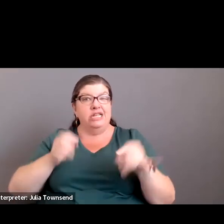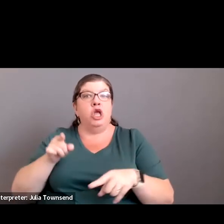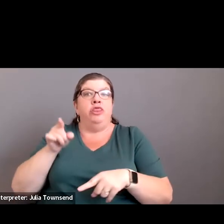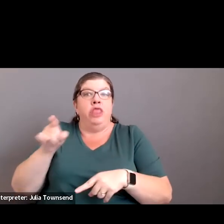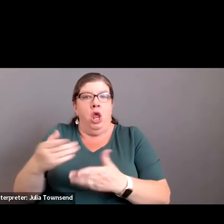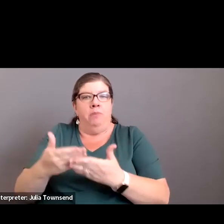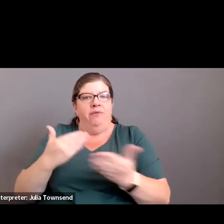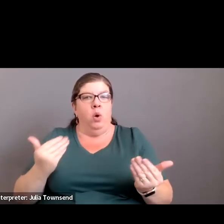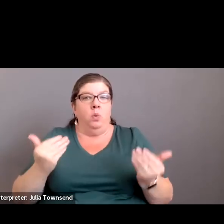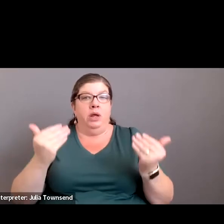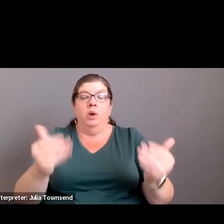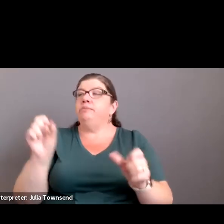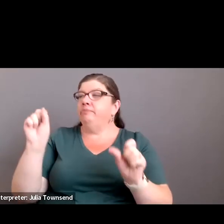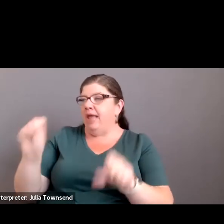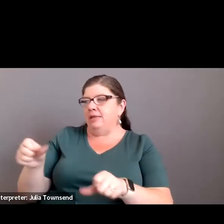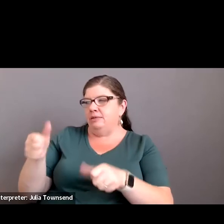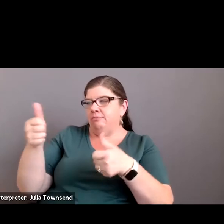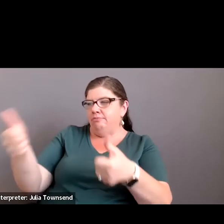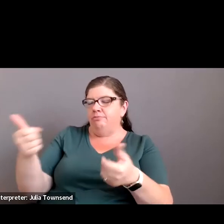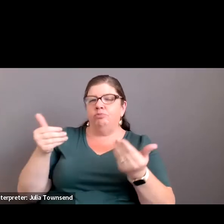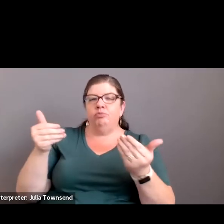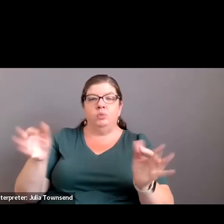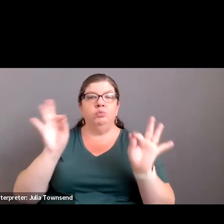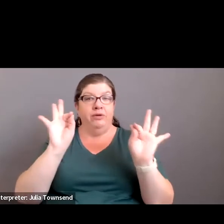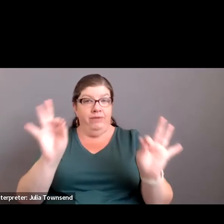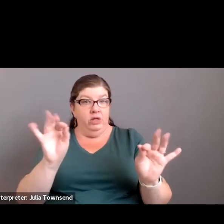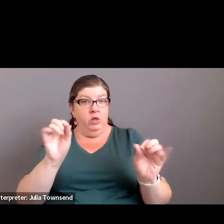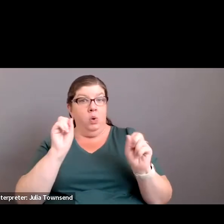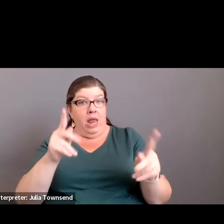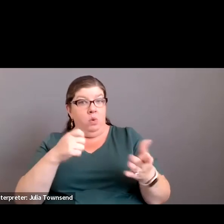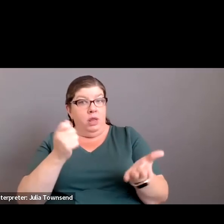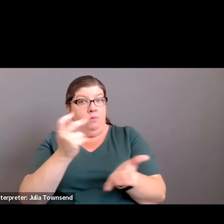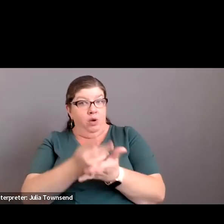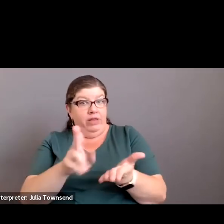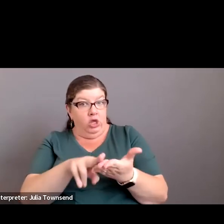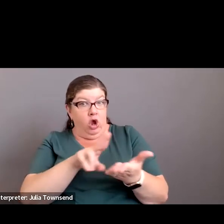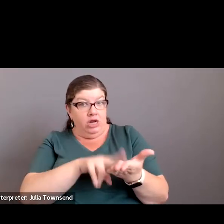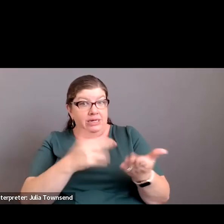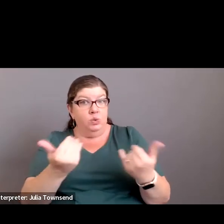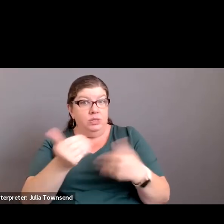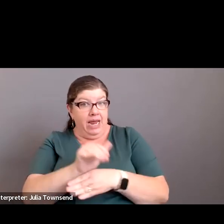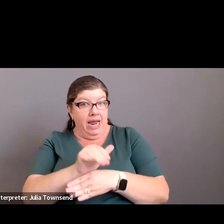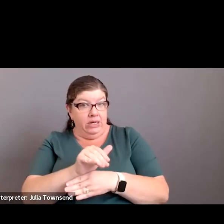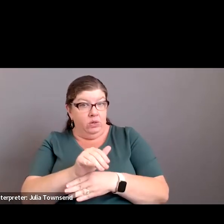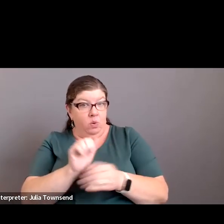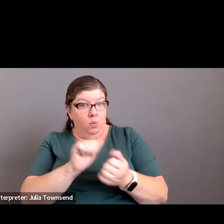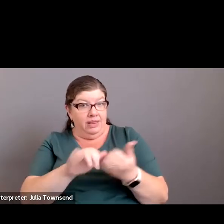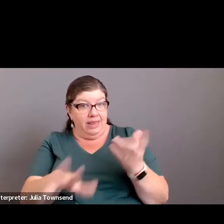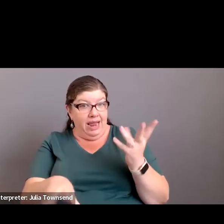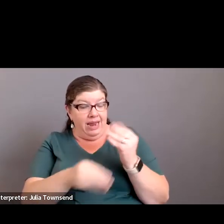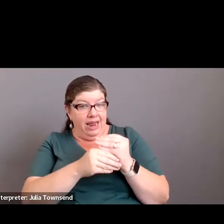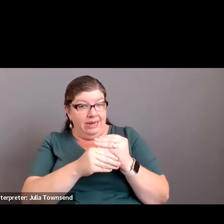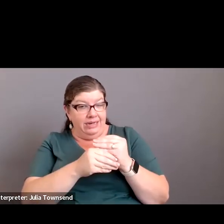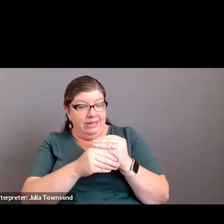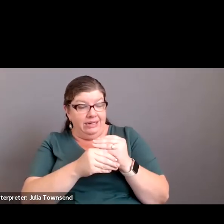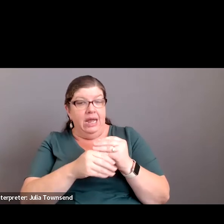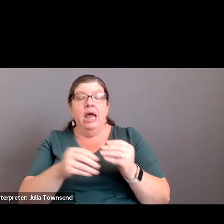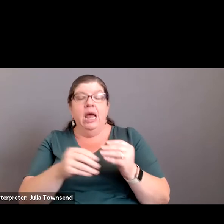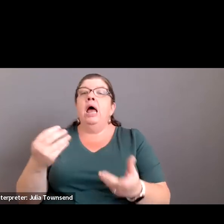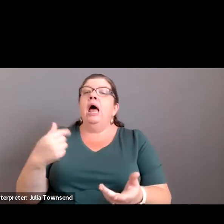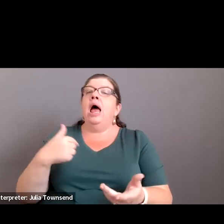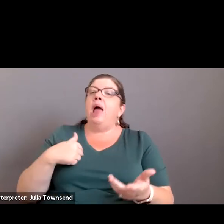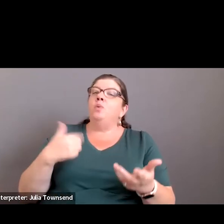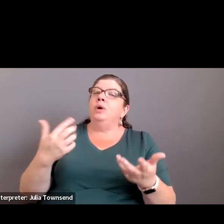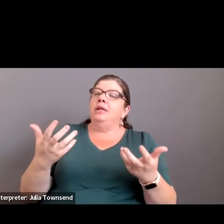before we Yes. Okay. Thank you. So with that being said, you're okay with approving the contracts and with that added – I would